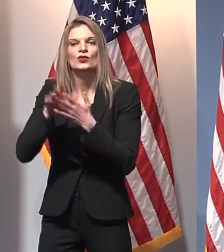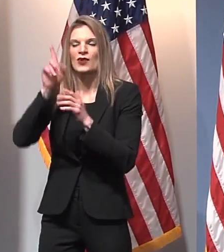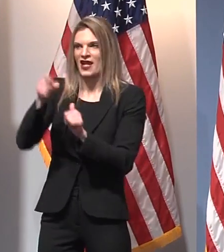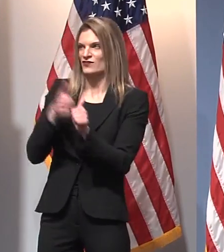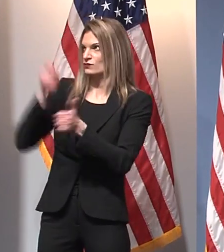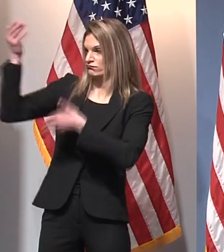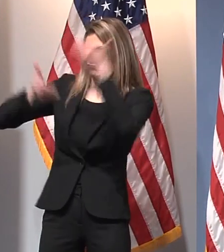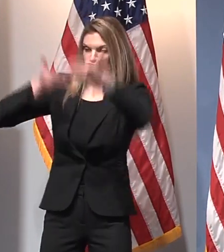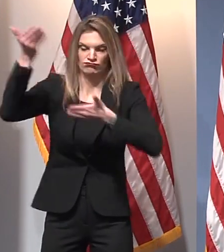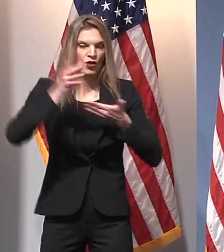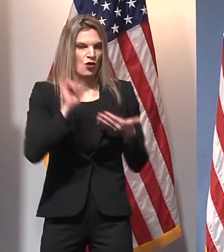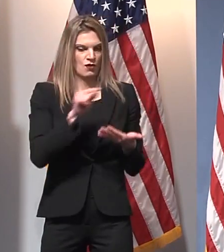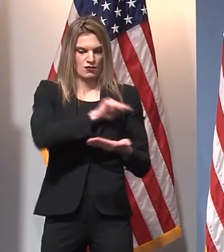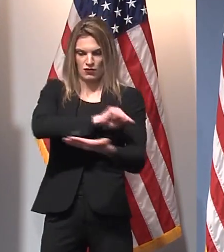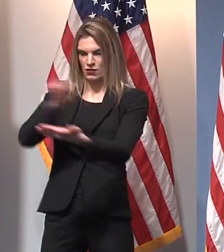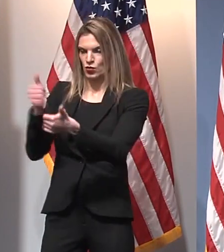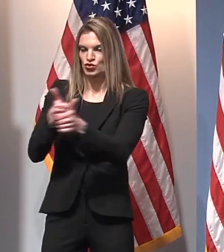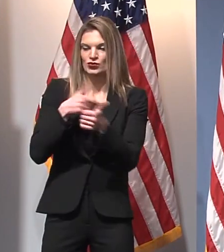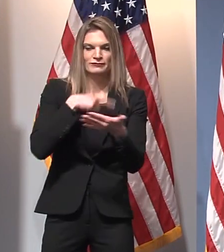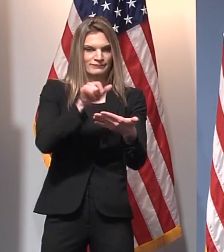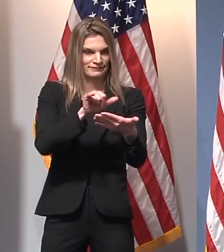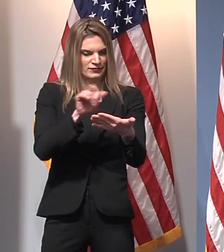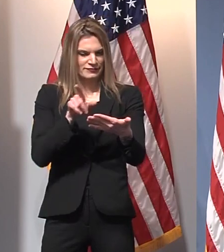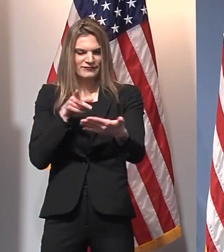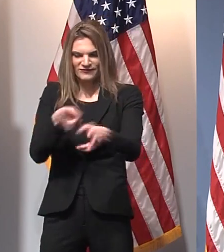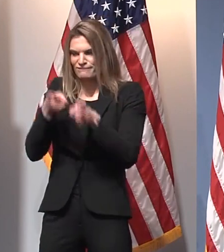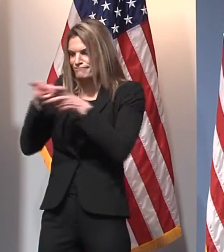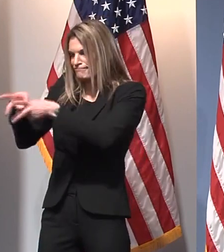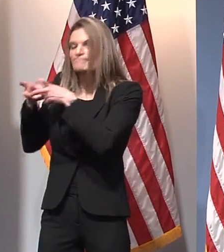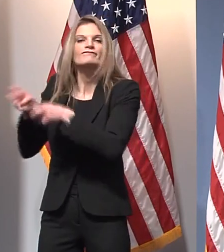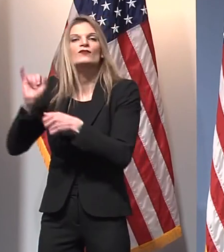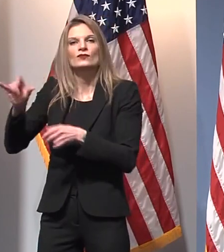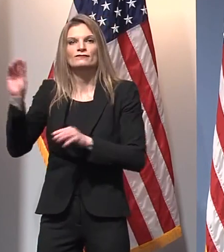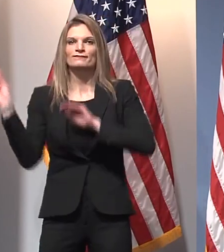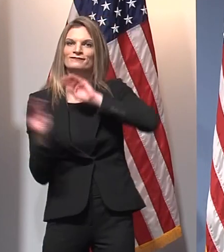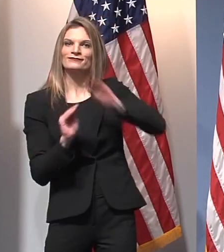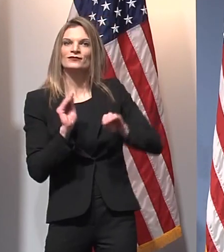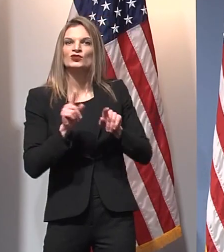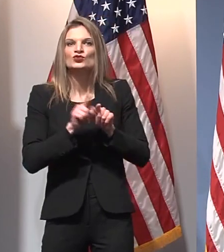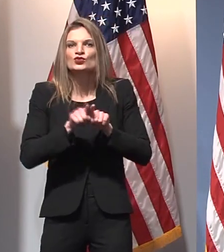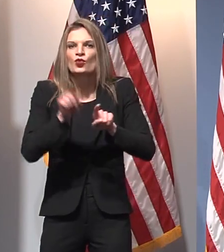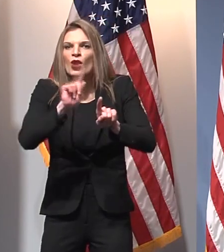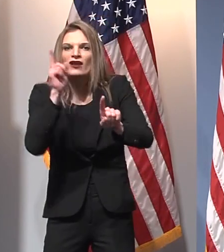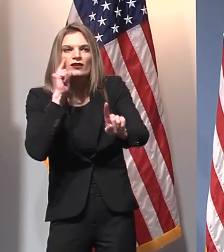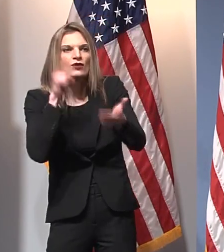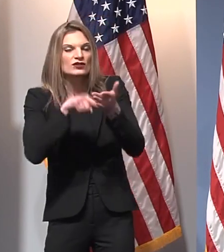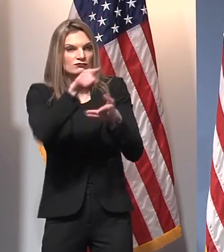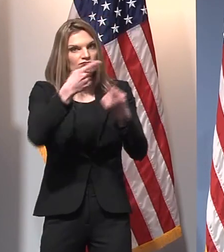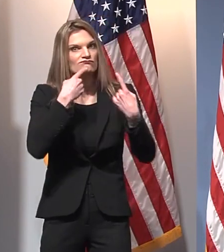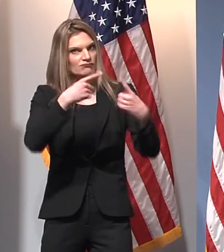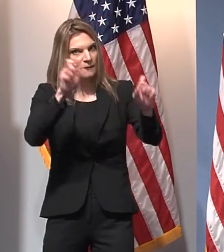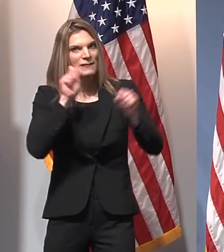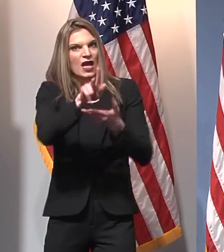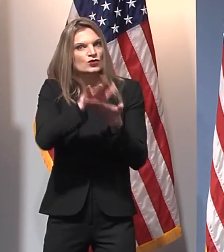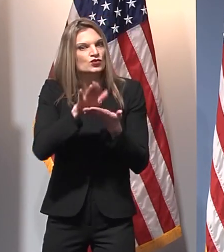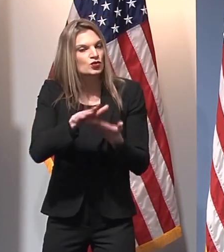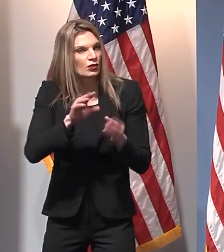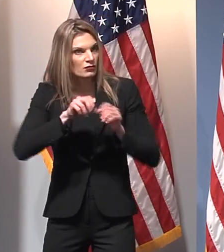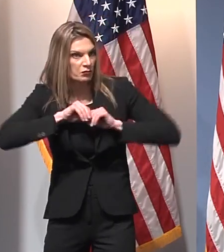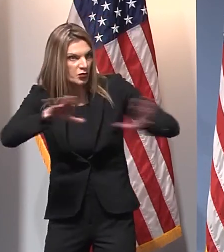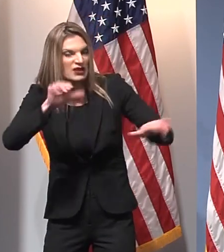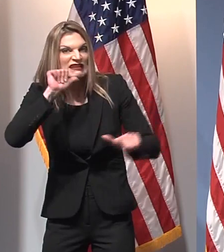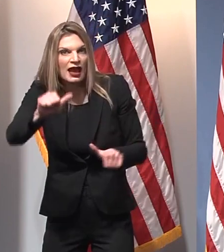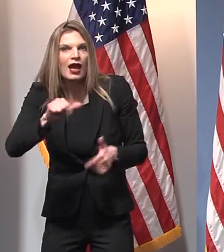counterparts in the districts that have successfully reopened so that they can exchange ideas and learn best practices for their strategies.